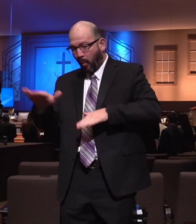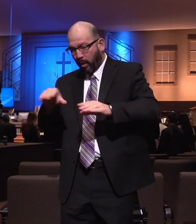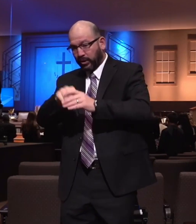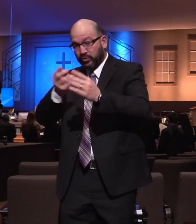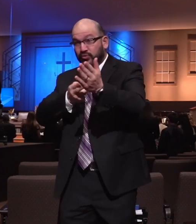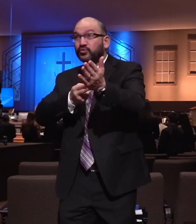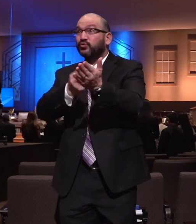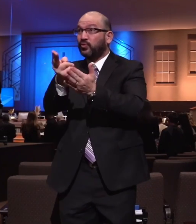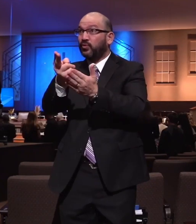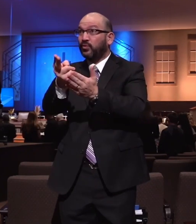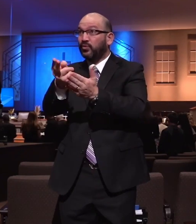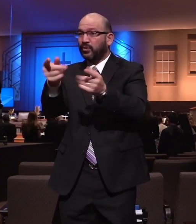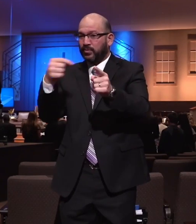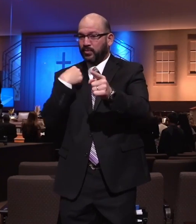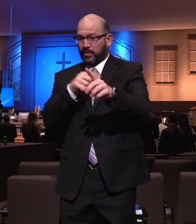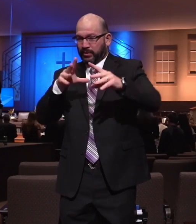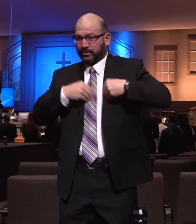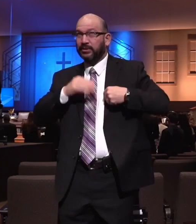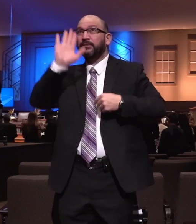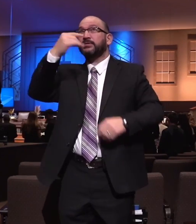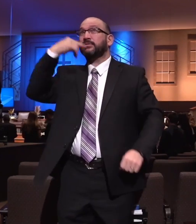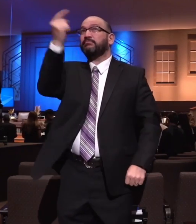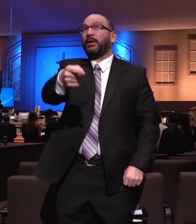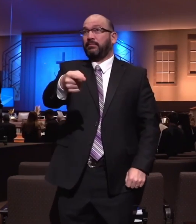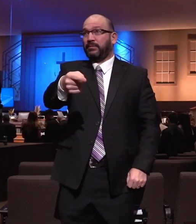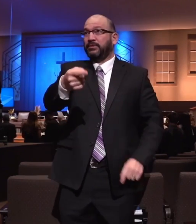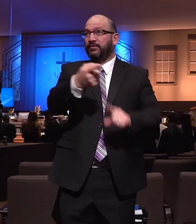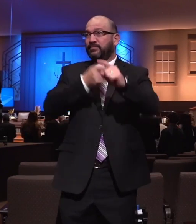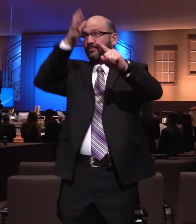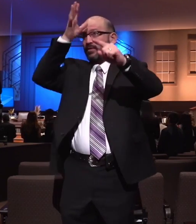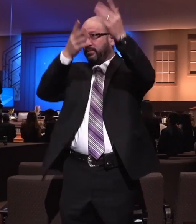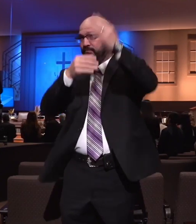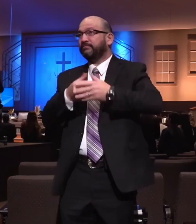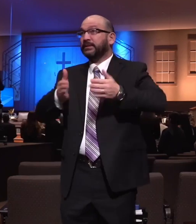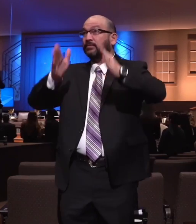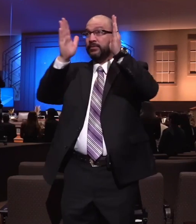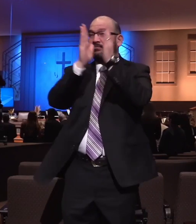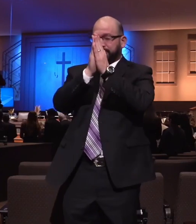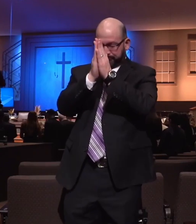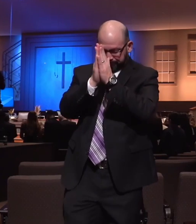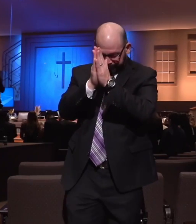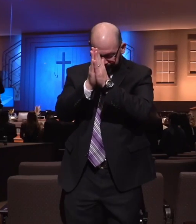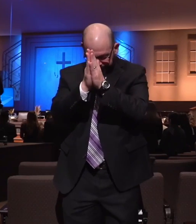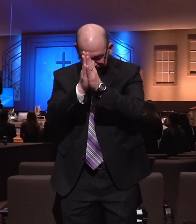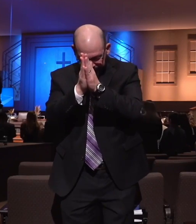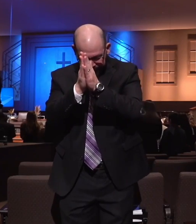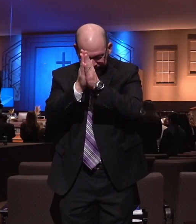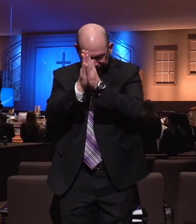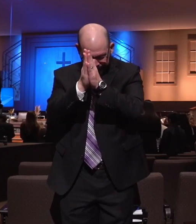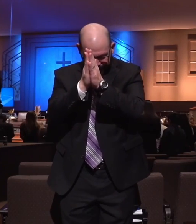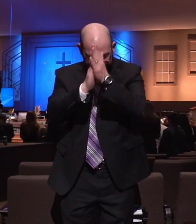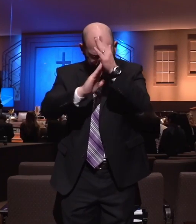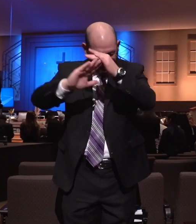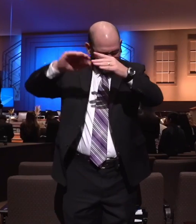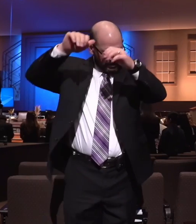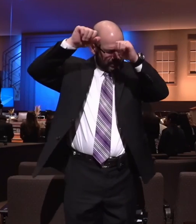as we have received a commandment from the Father. Let's pray. Father, we love you, and we thank you for this time. And